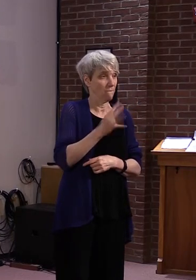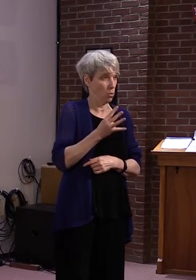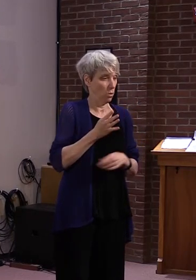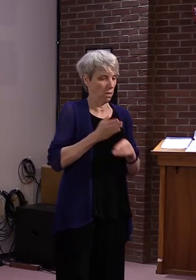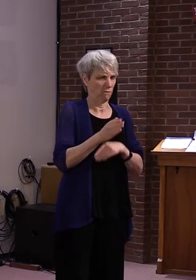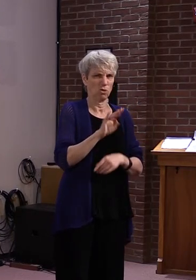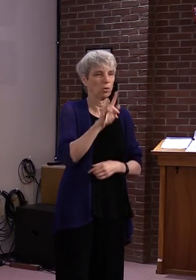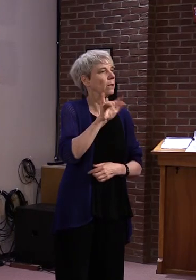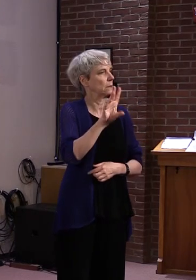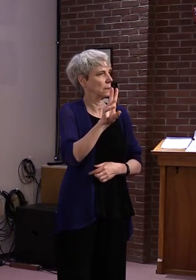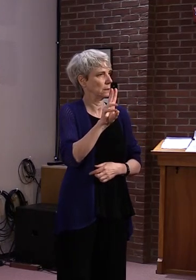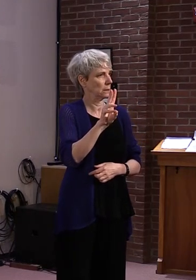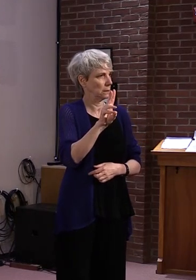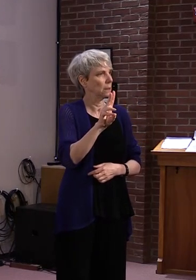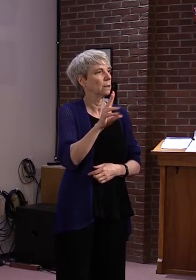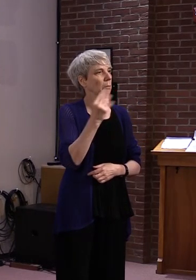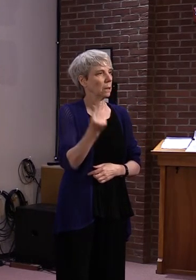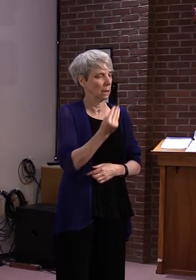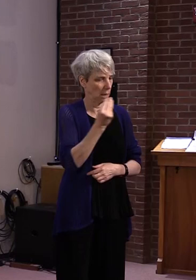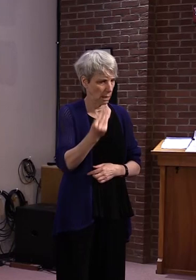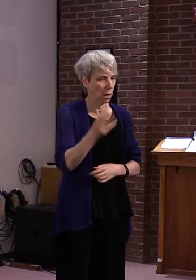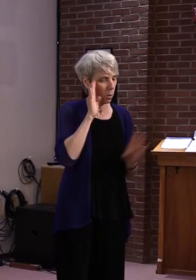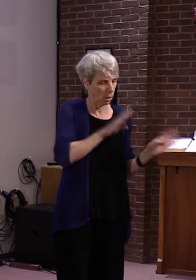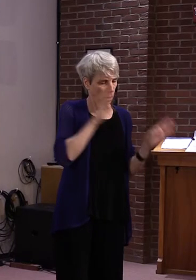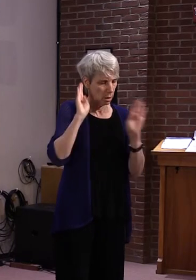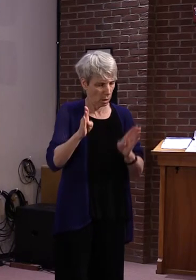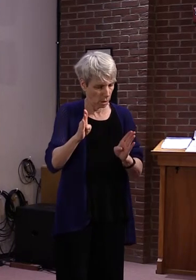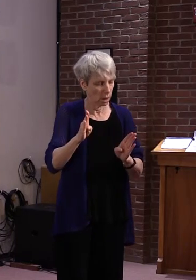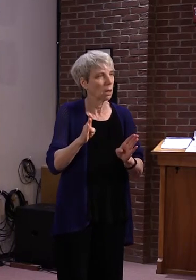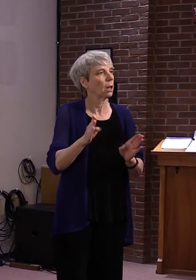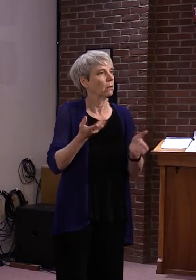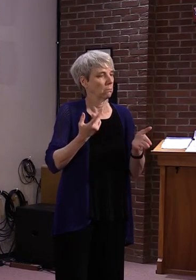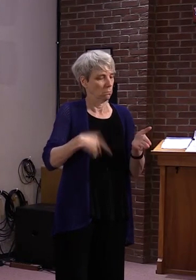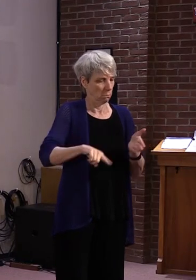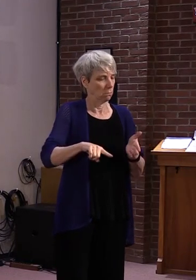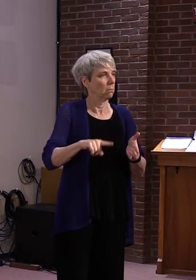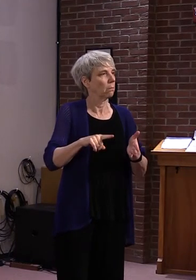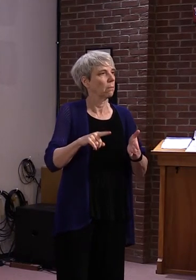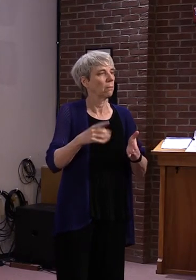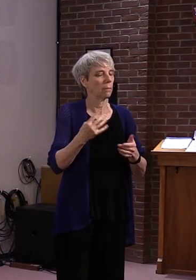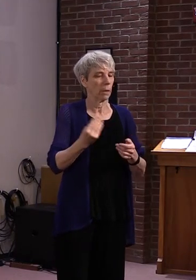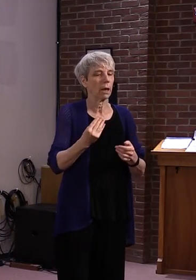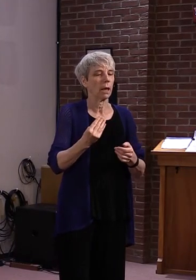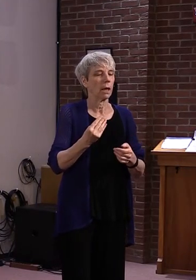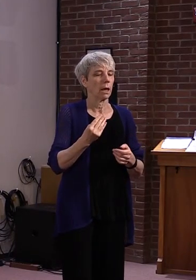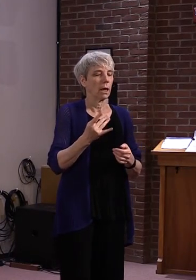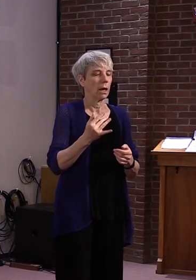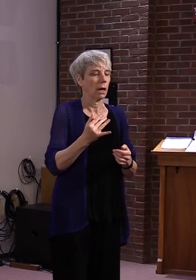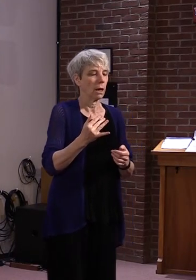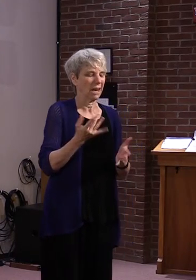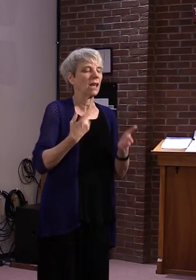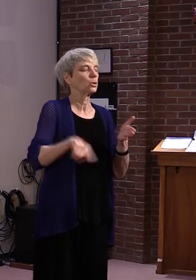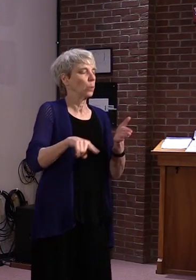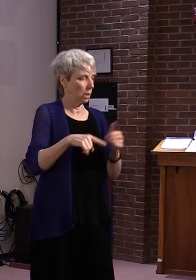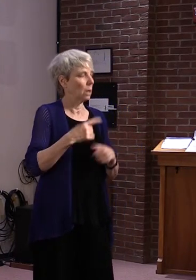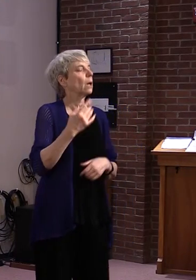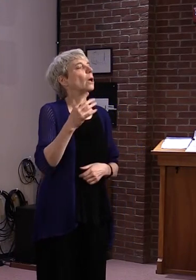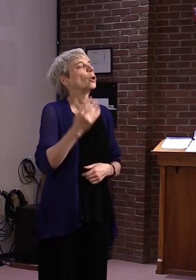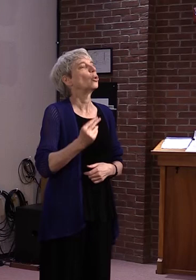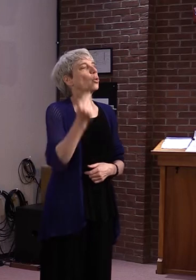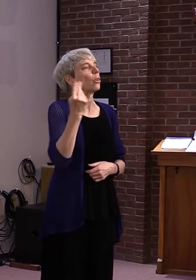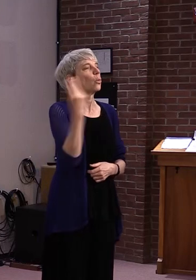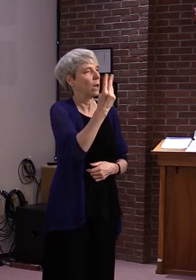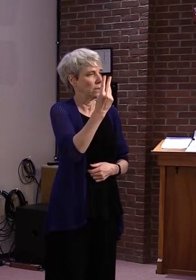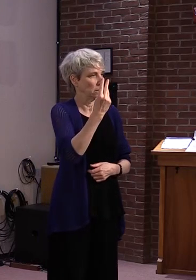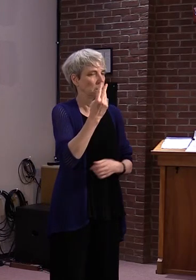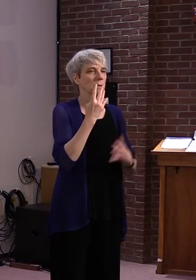facility that's going to be tested next week will be northwest. So stay tuned